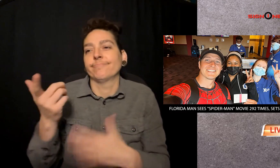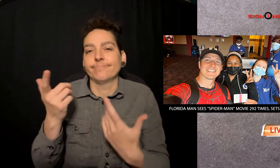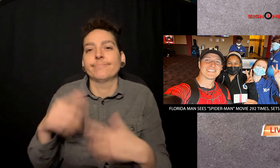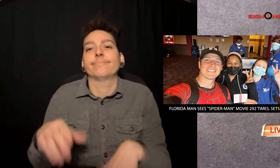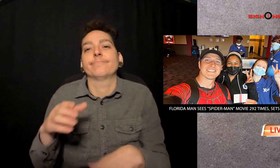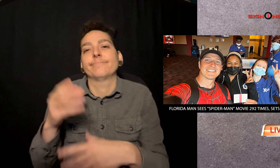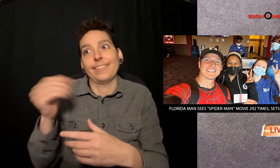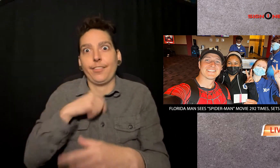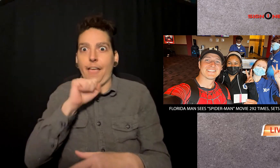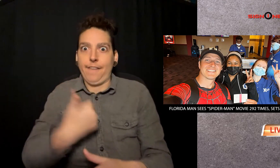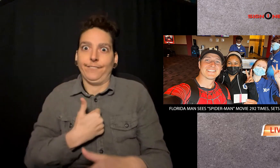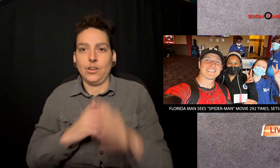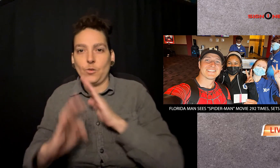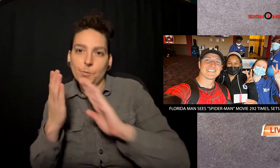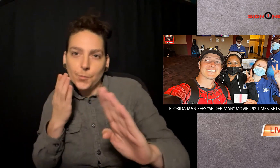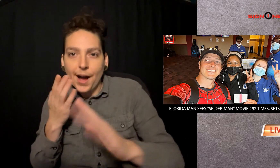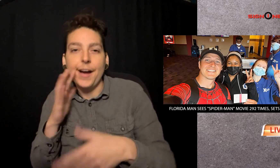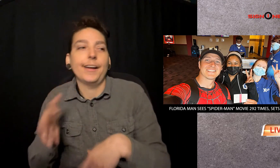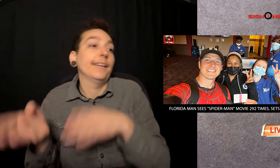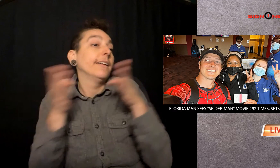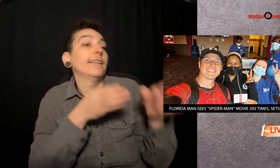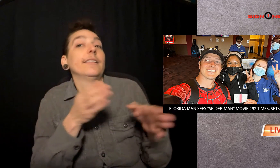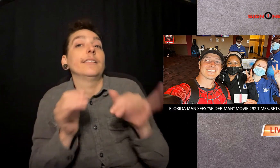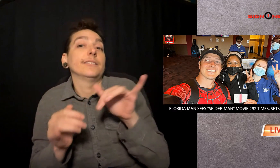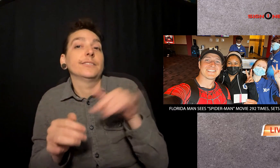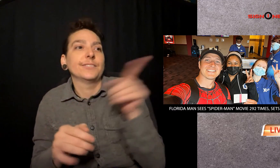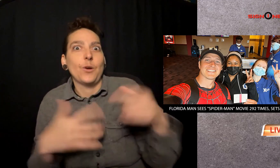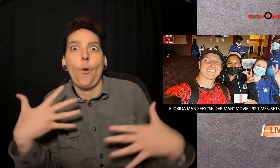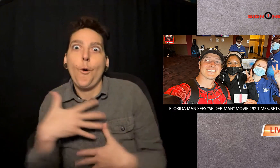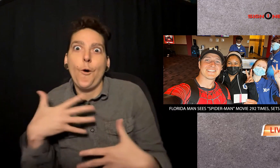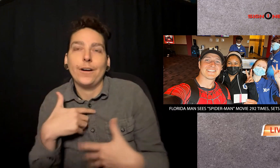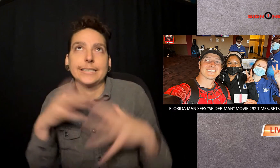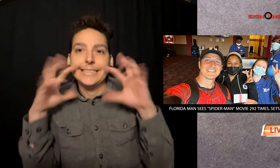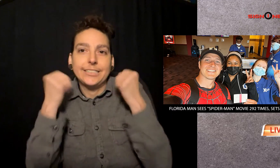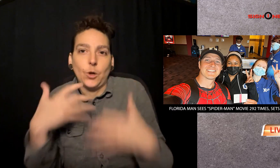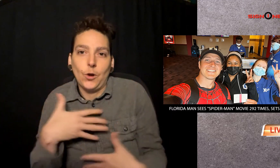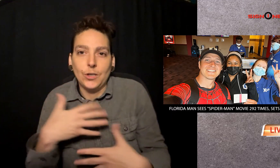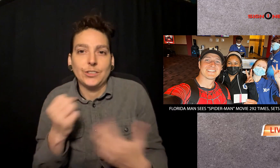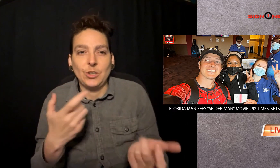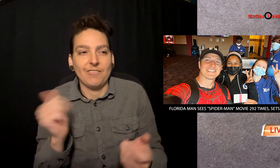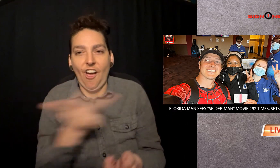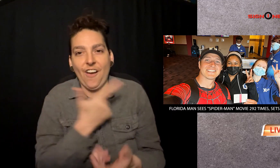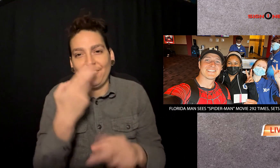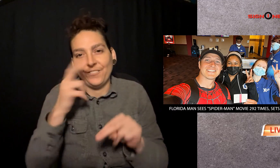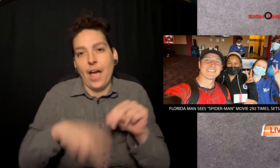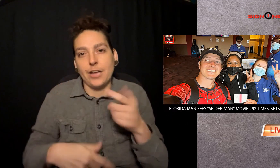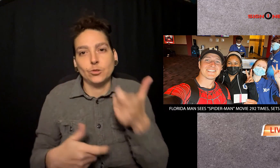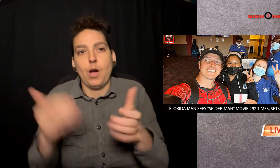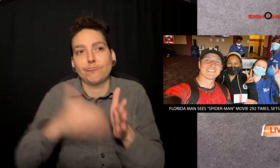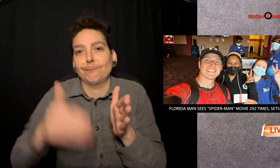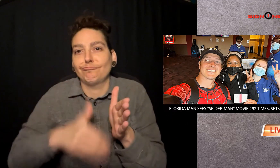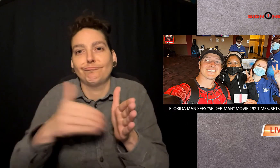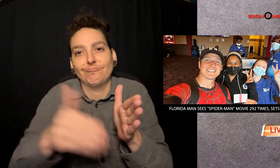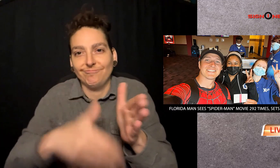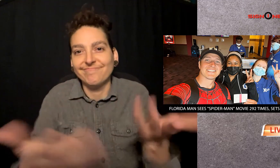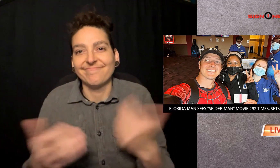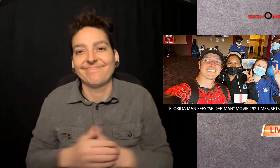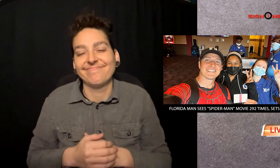I love karate too. And of course, horror fans, I'm a huge fan of horror films. I've watched those dozens of times.